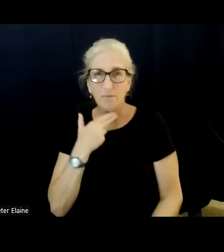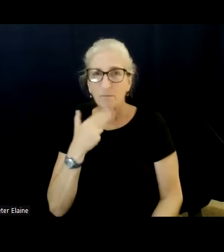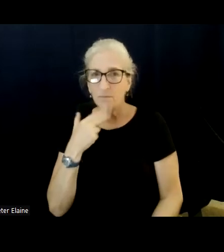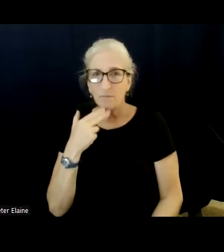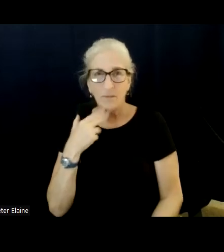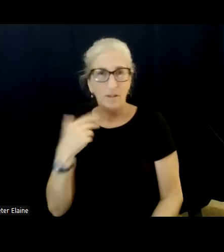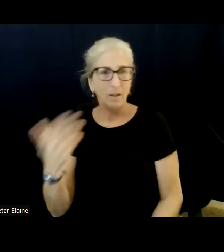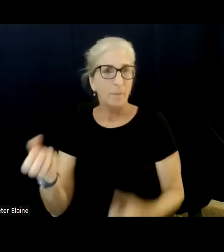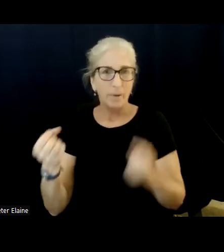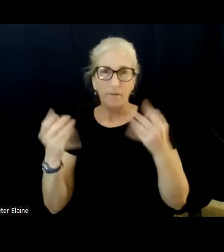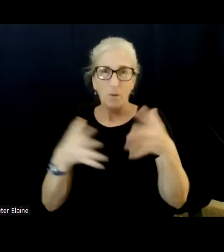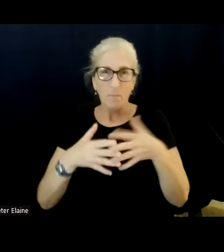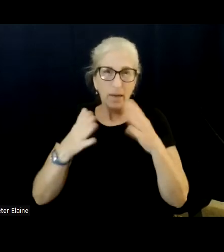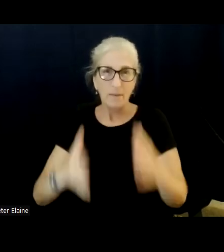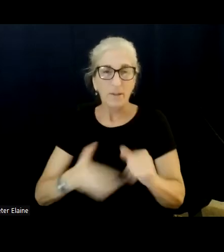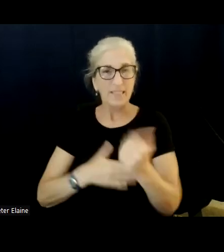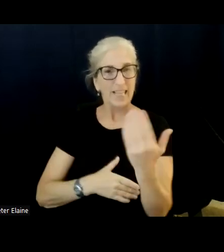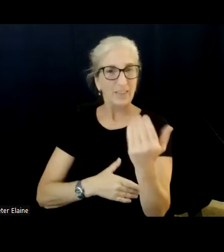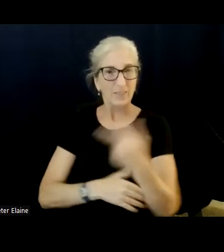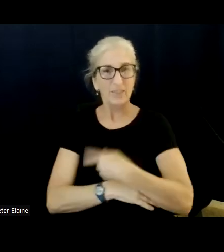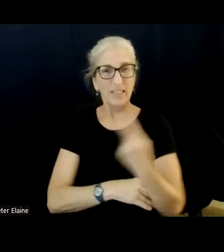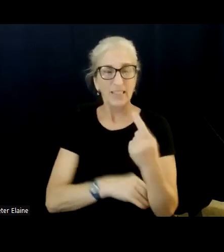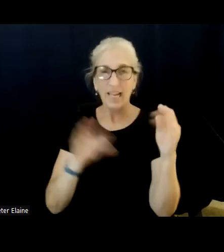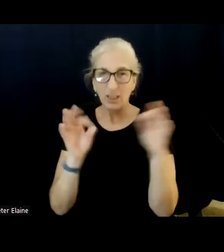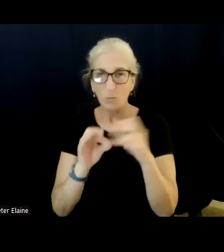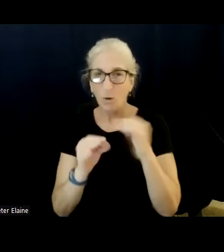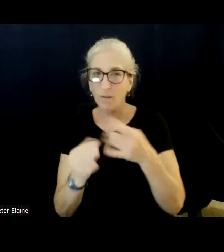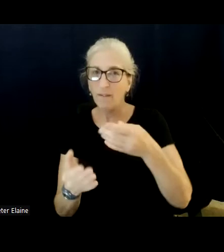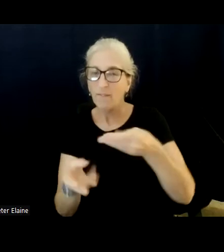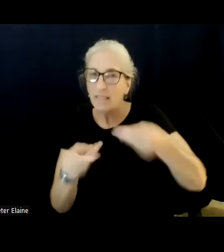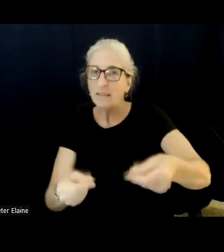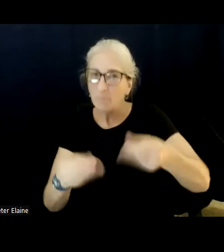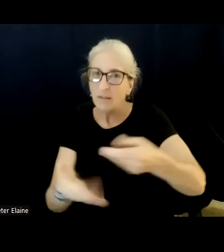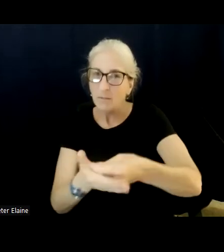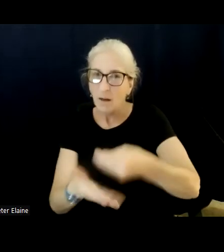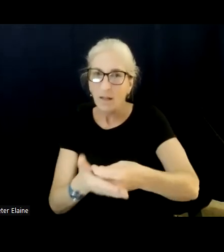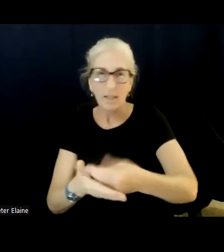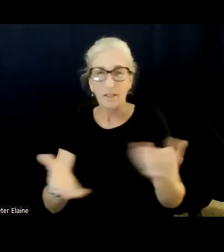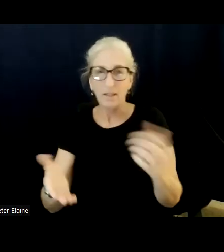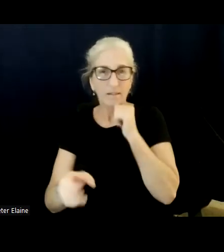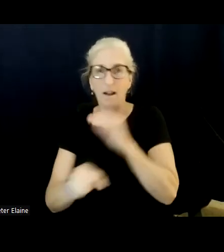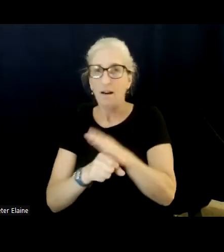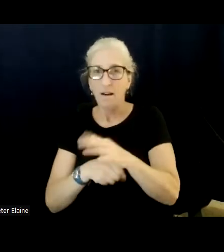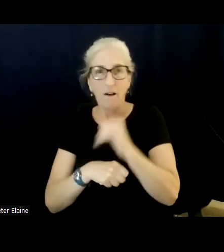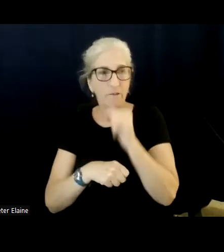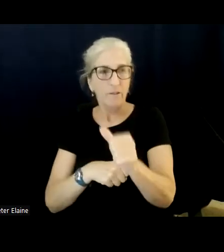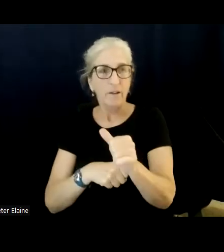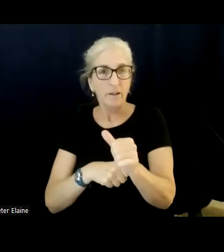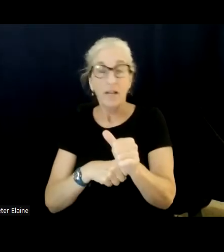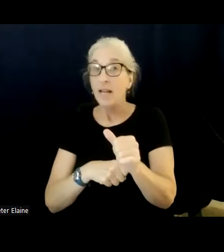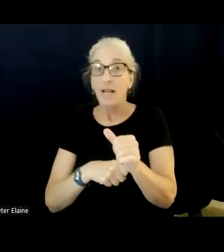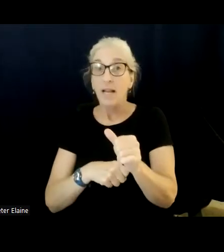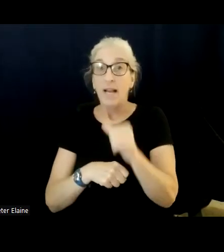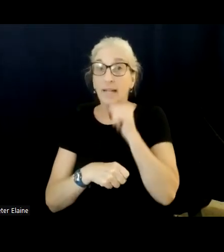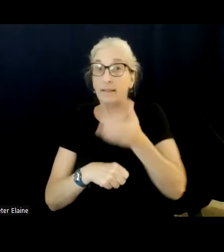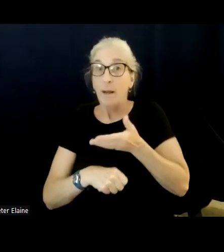Americans, that's 15 days worth of expenses. That's just nothing. Yeah, I checked it. has not been introduced in the